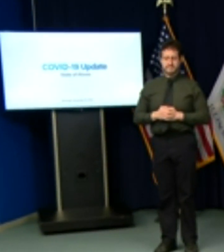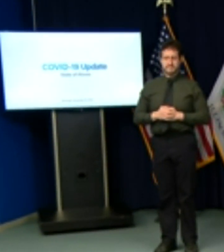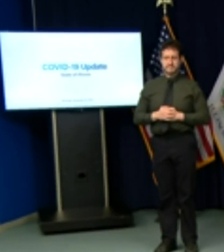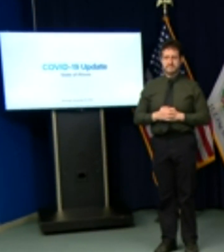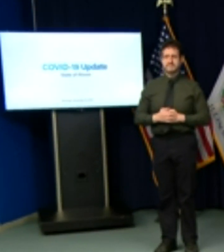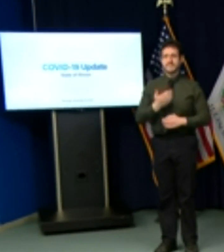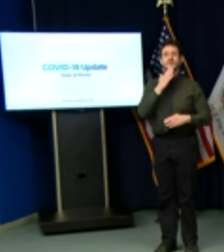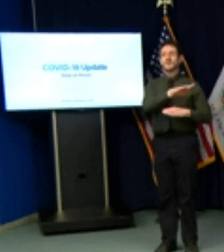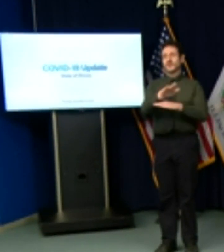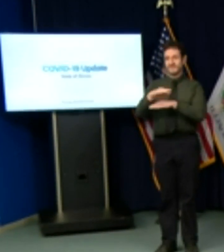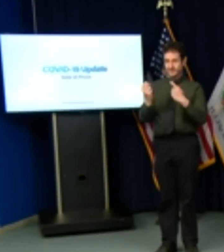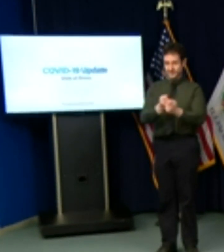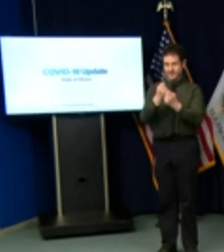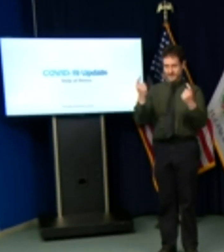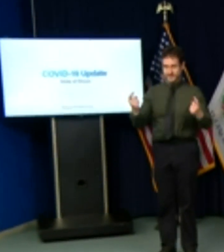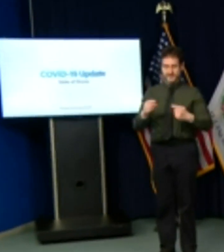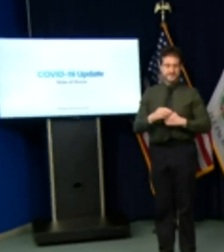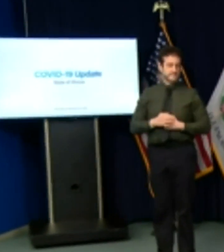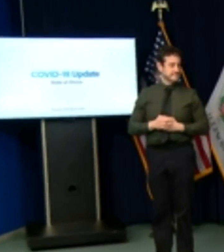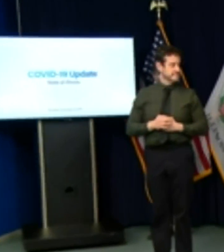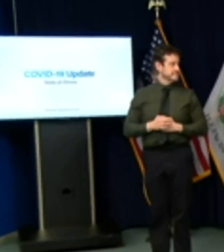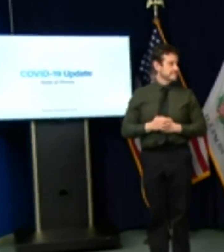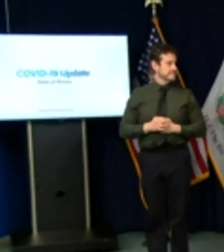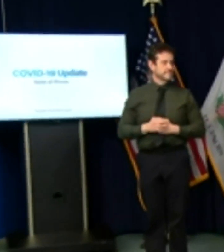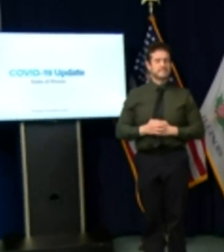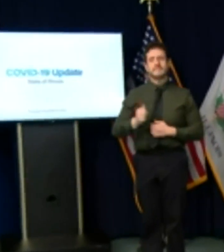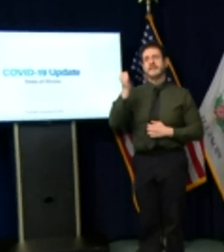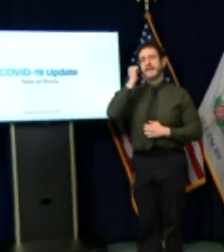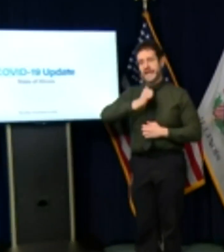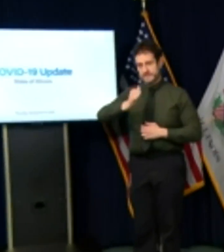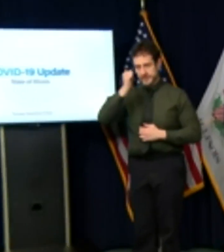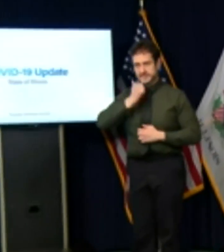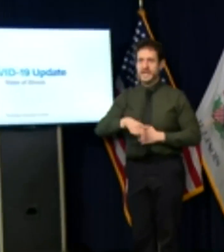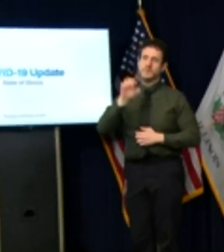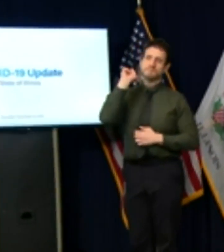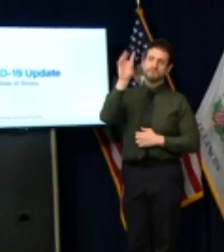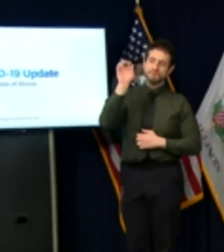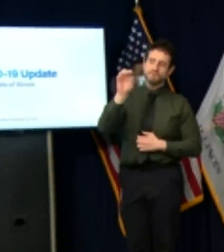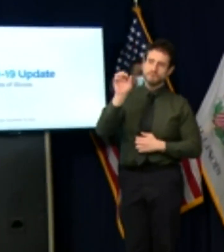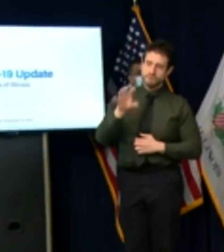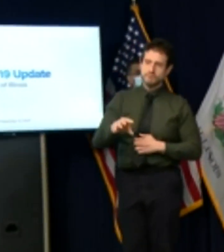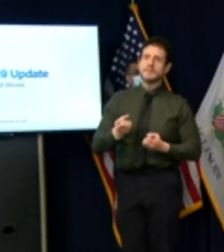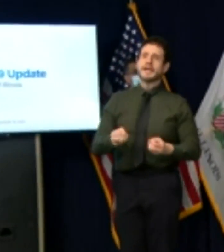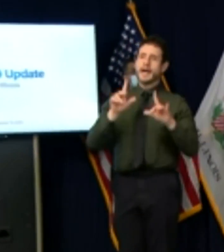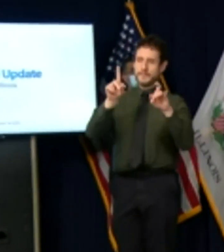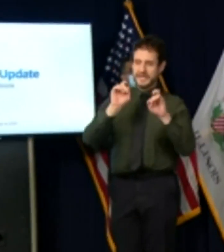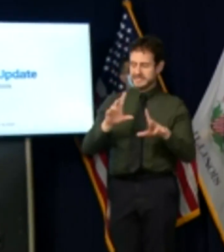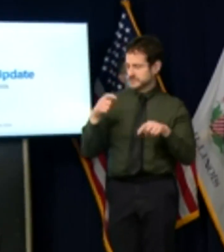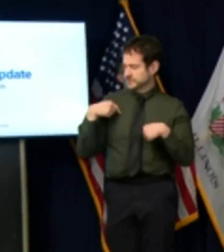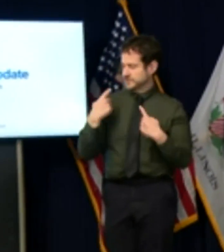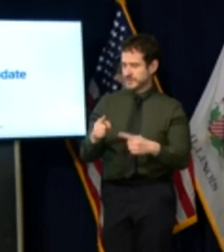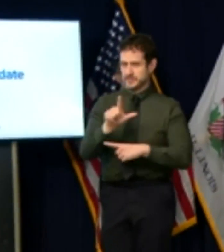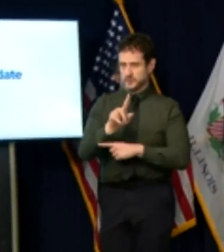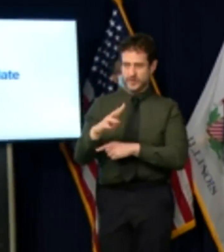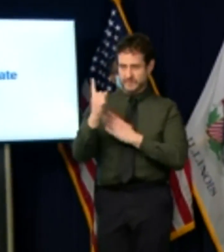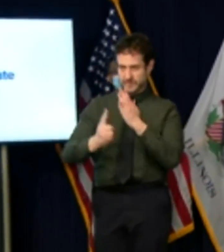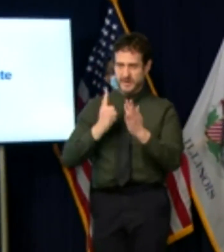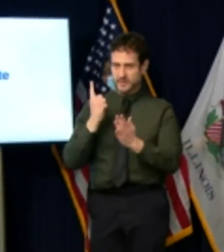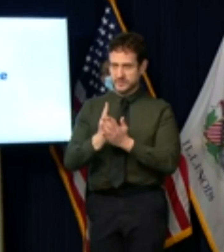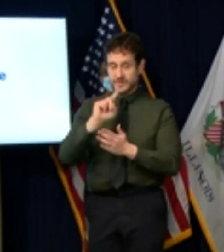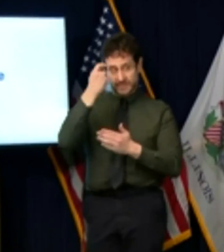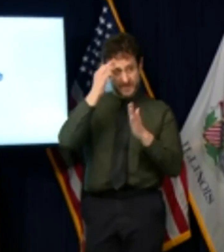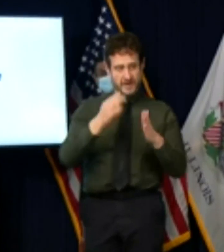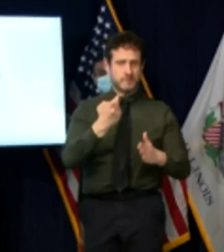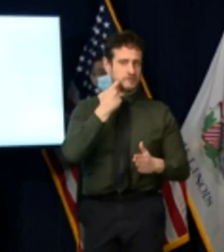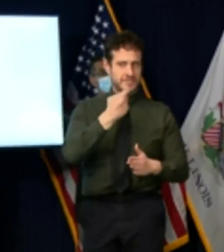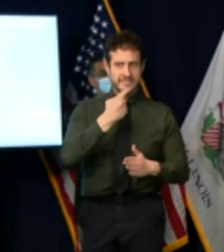good afternoon everyone every day we provide the number of tests that were reported in the past 24 hours and as the governor just